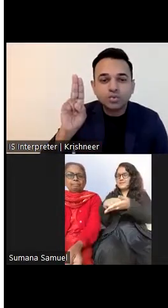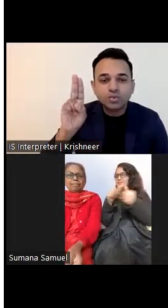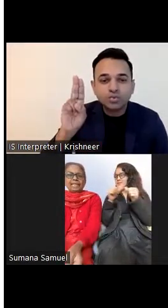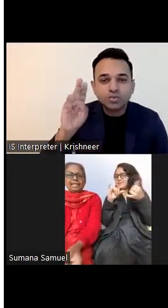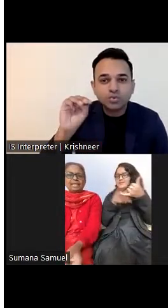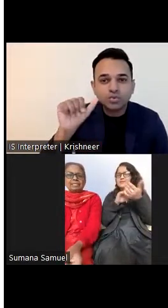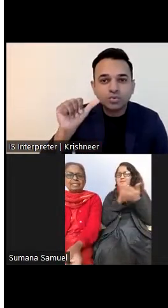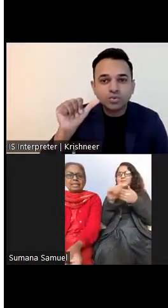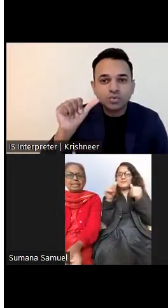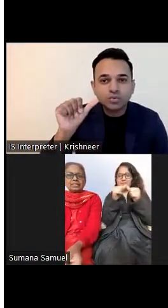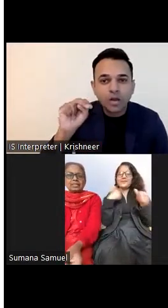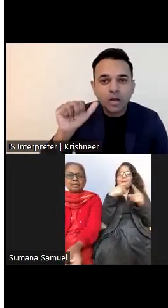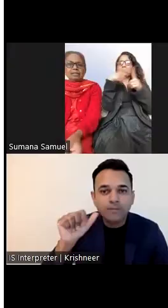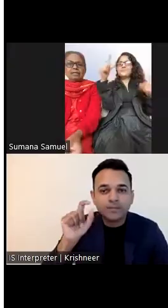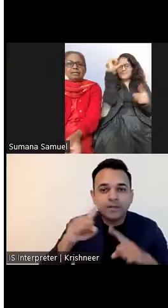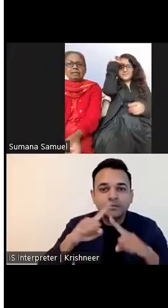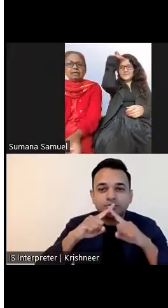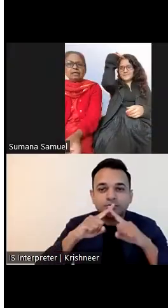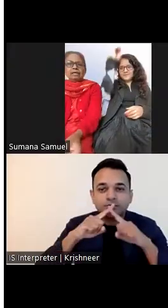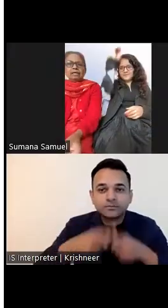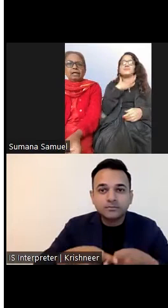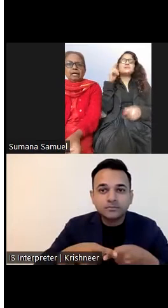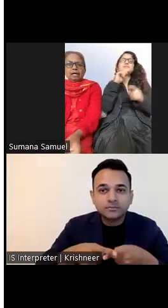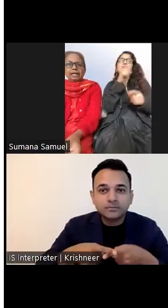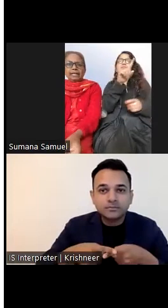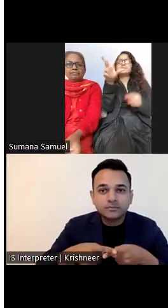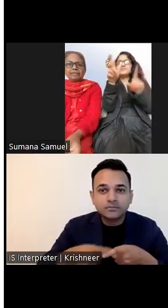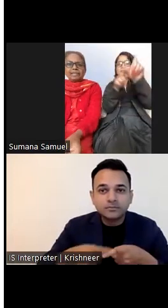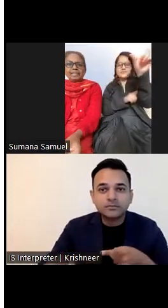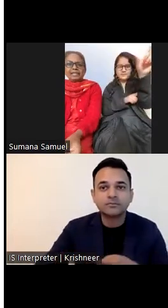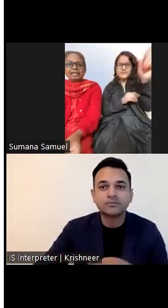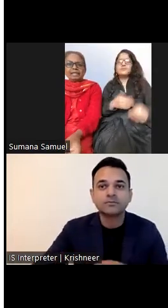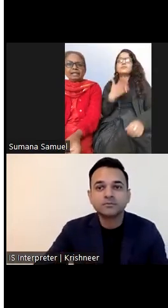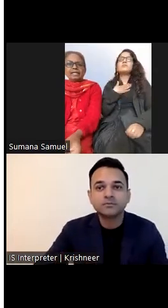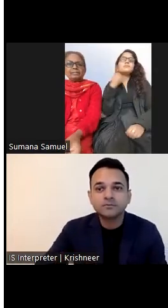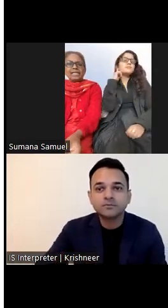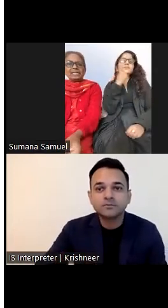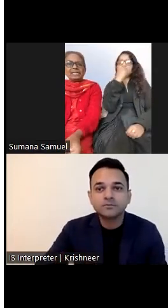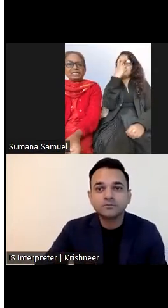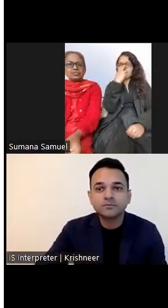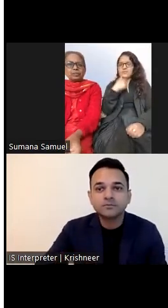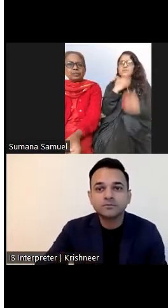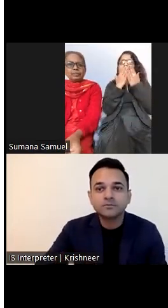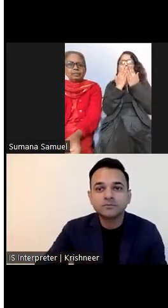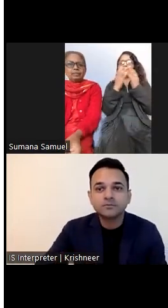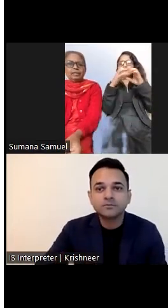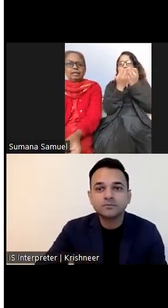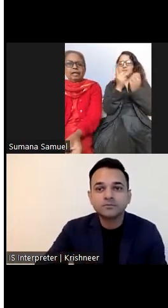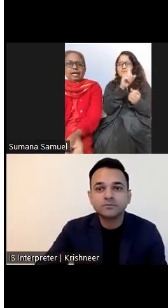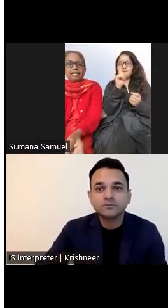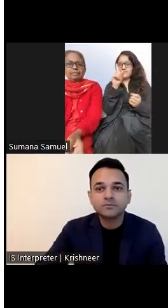My name is Asha. I am from India and I am 18 years old.